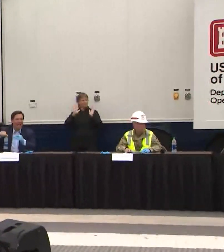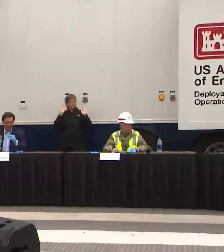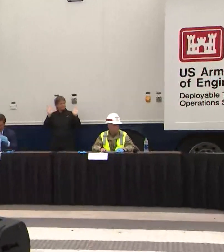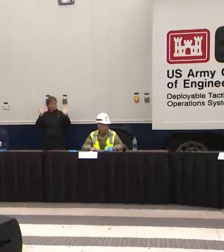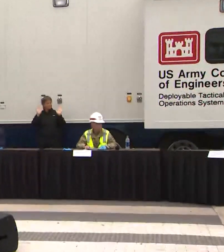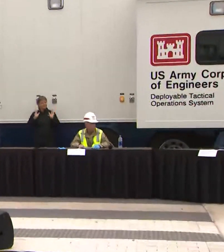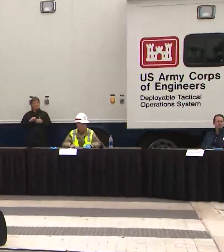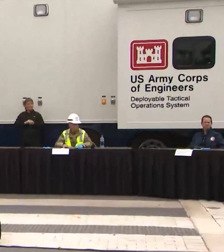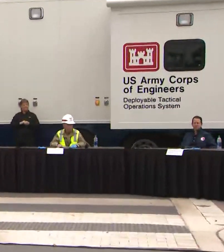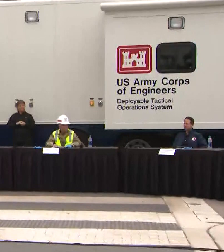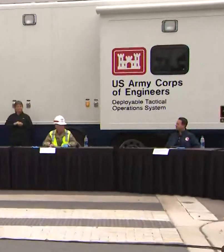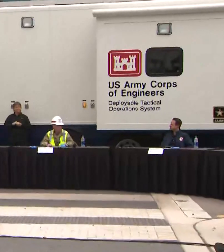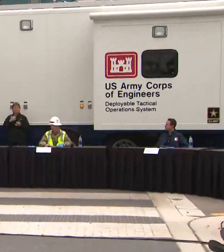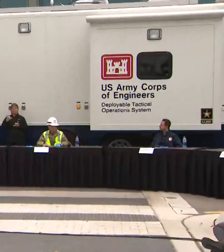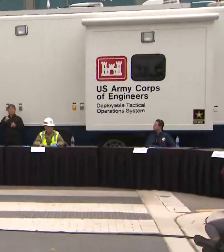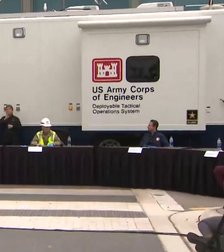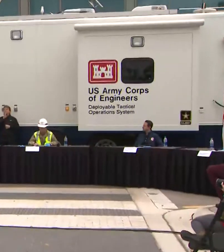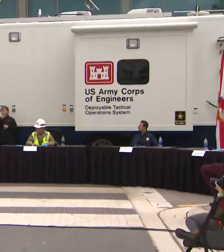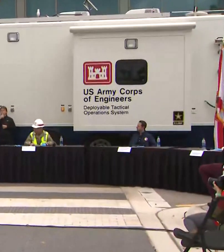okay